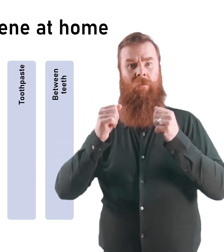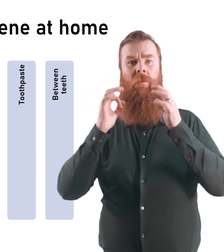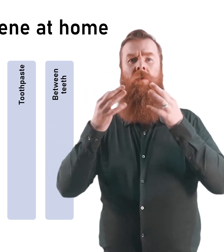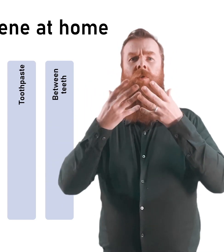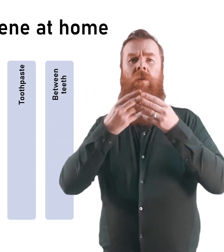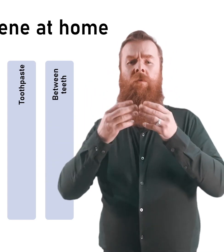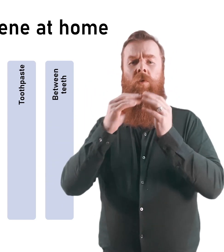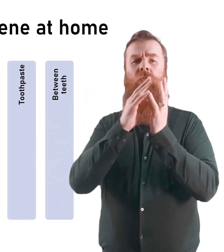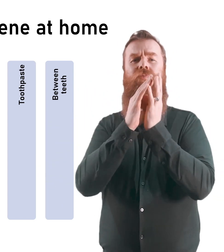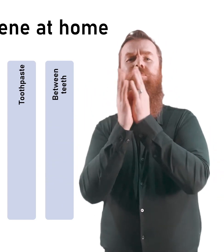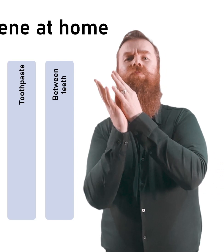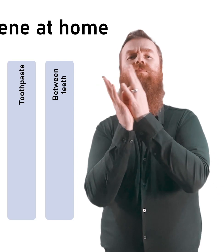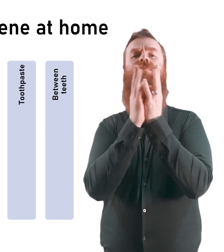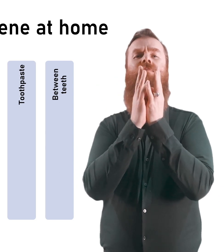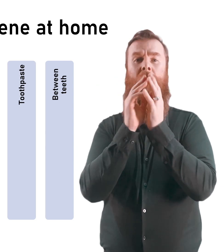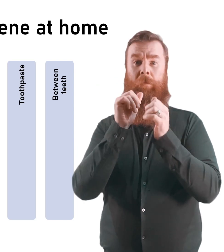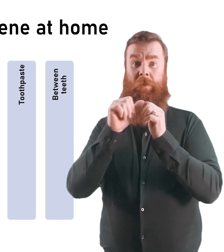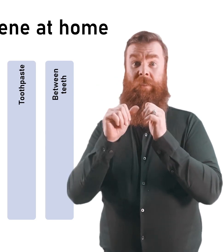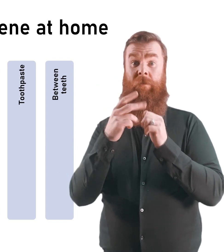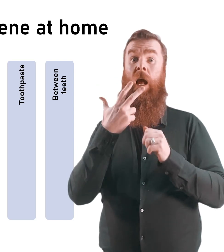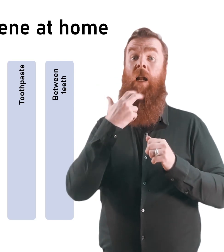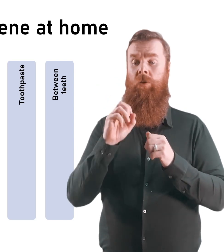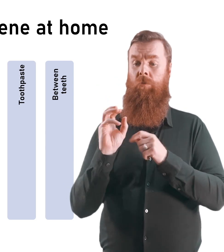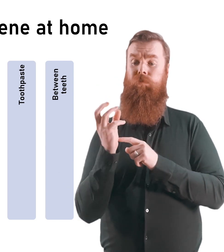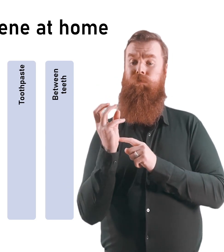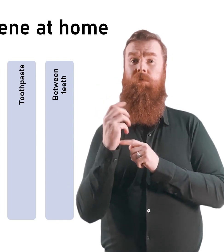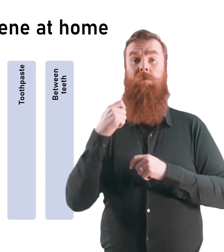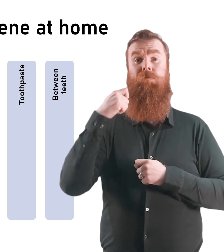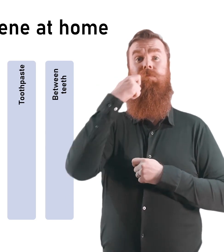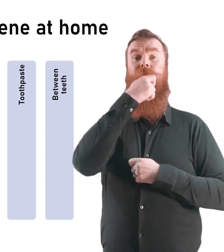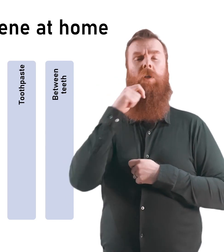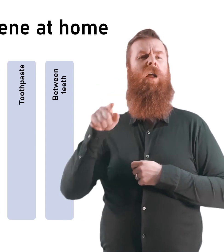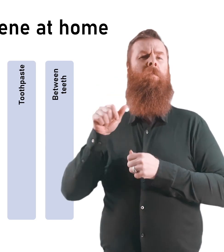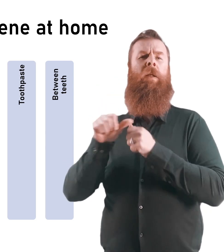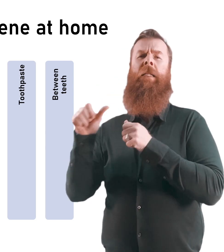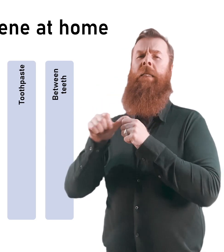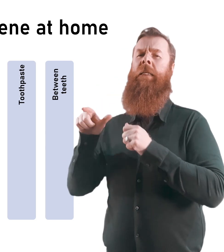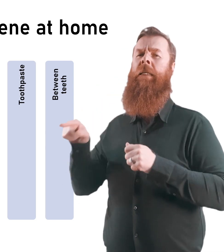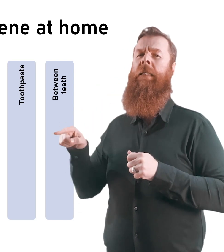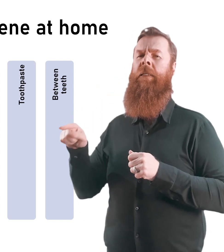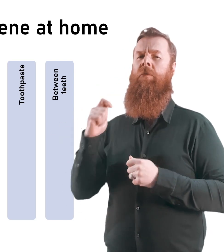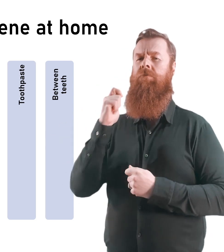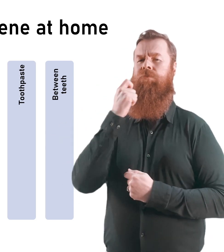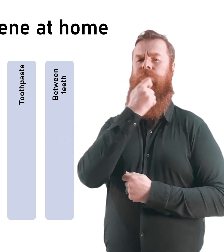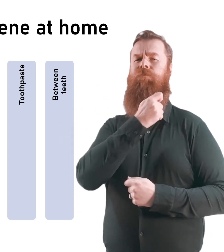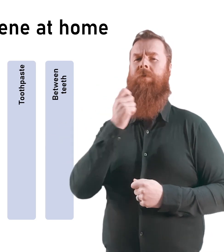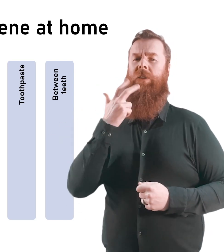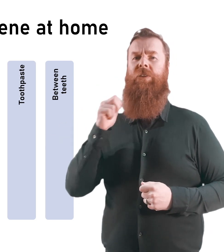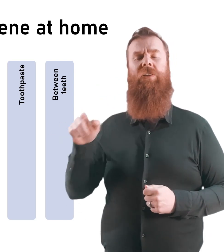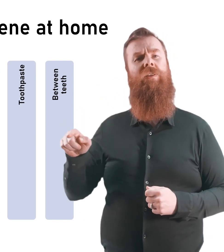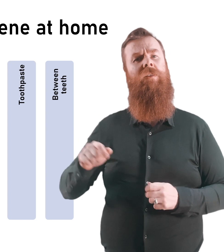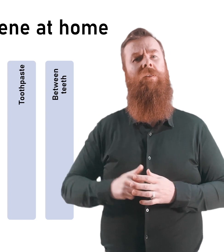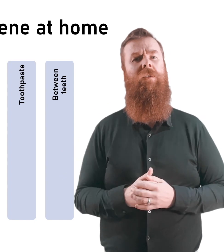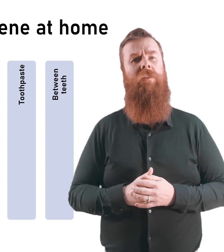Toothbrushes with soft bristles are the best choice. Electric toothbrushes can also help you brush better.